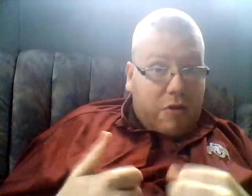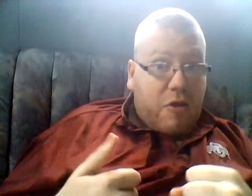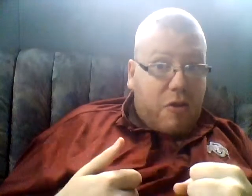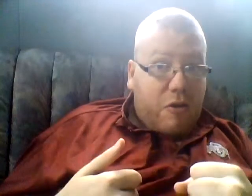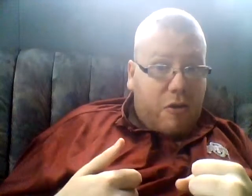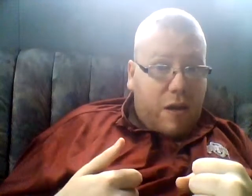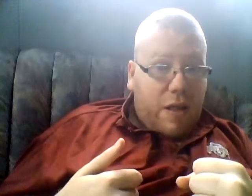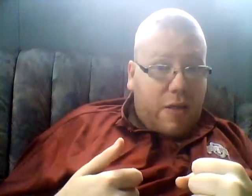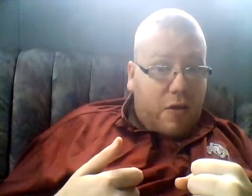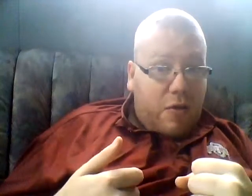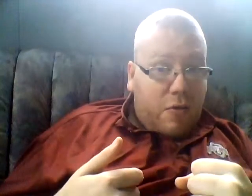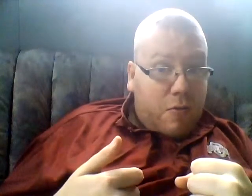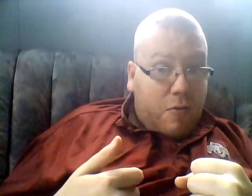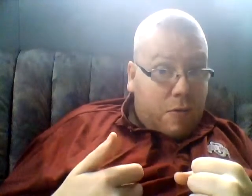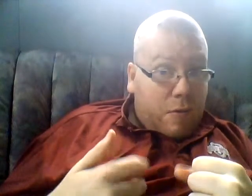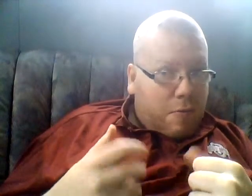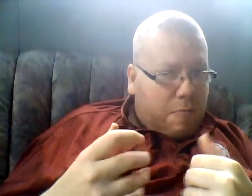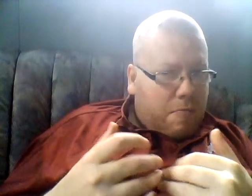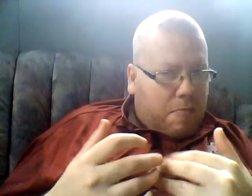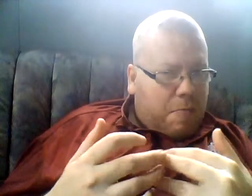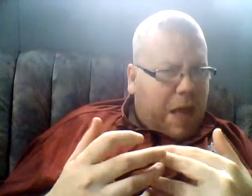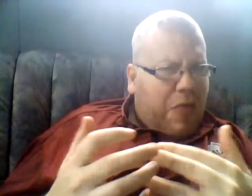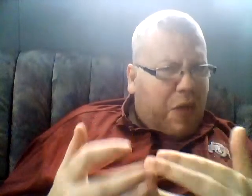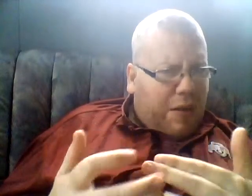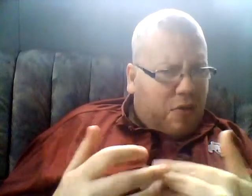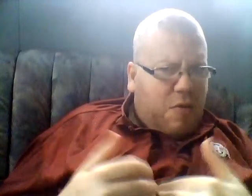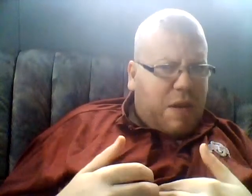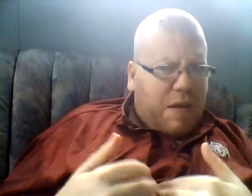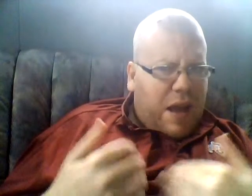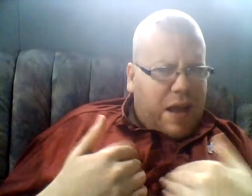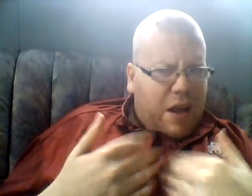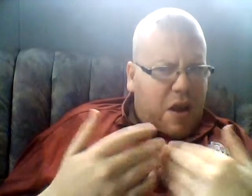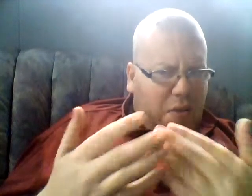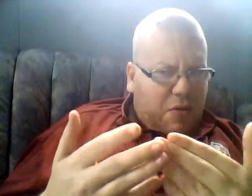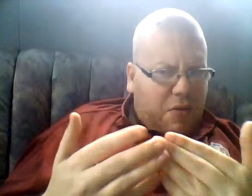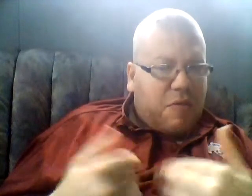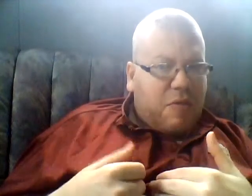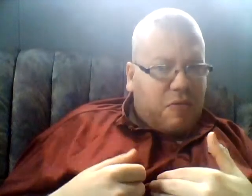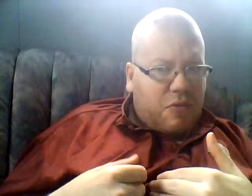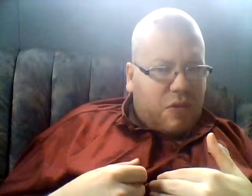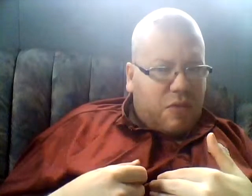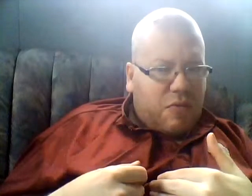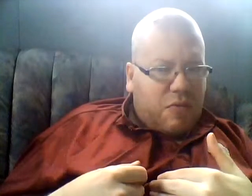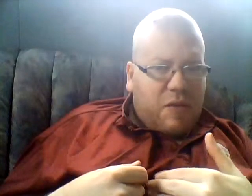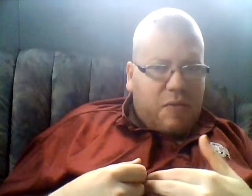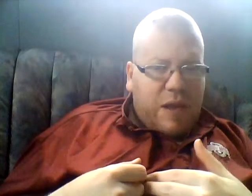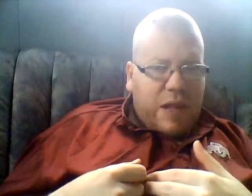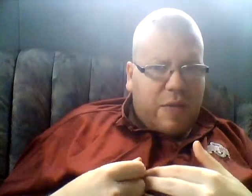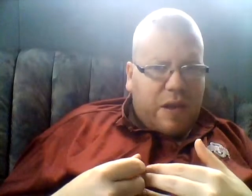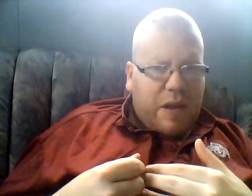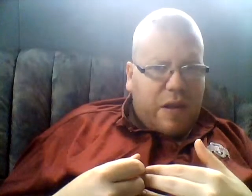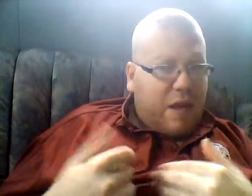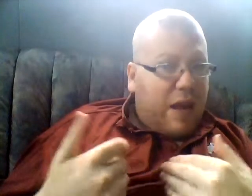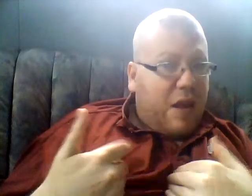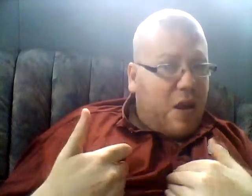and do bad things to them because I care about my neighbor's kids. I care about